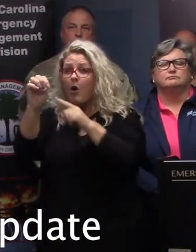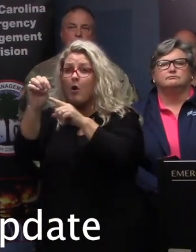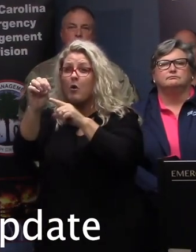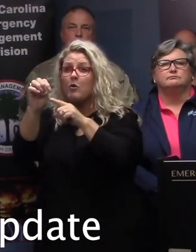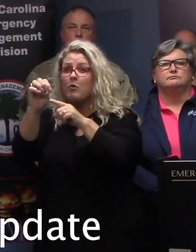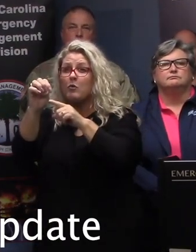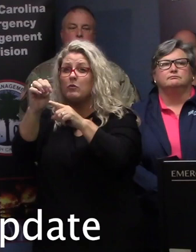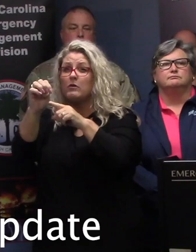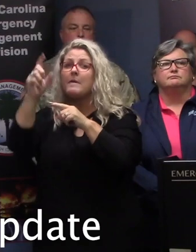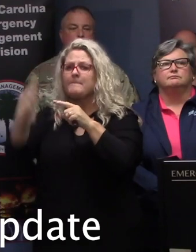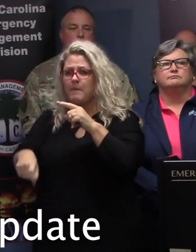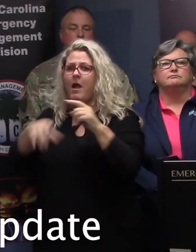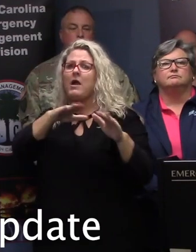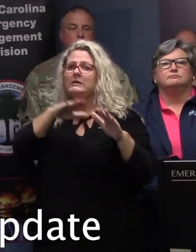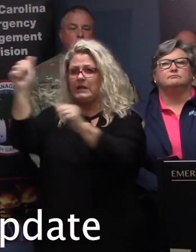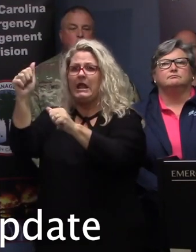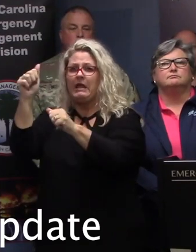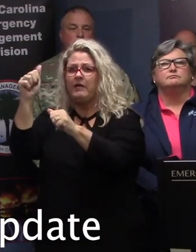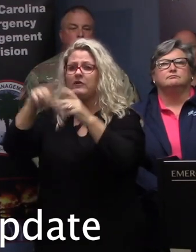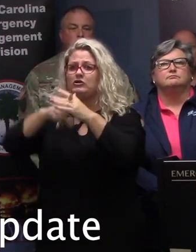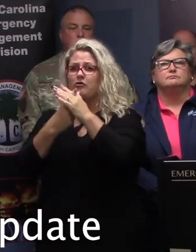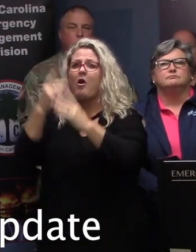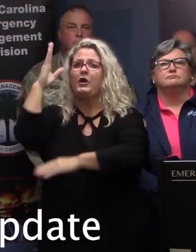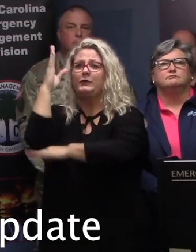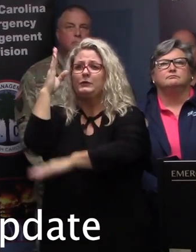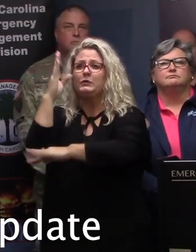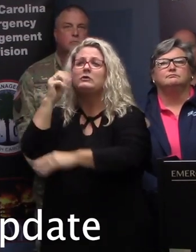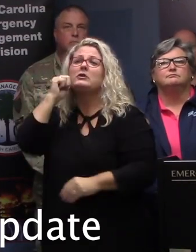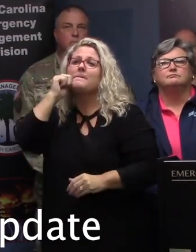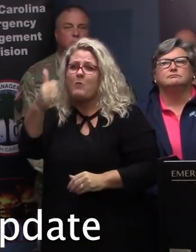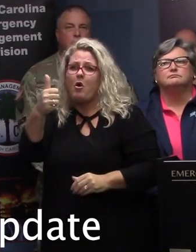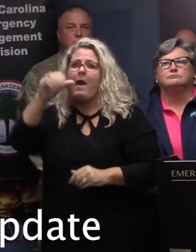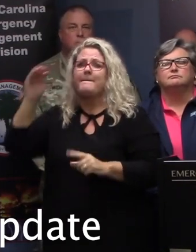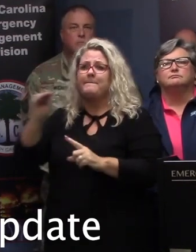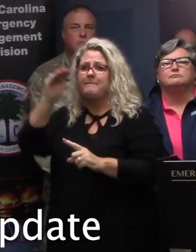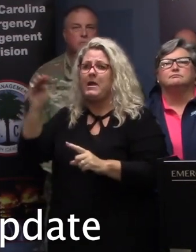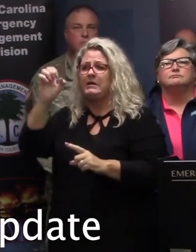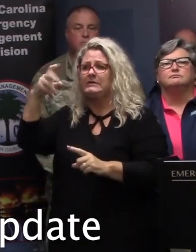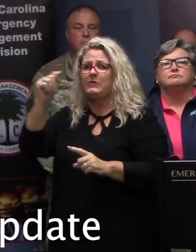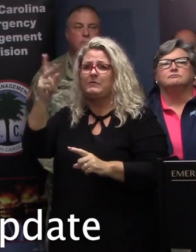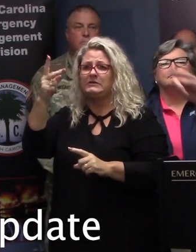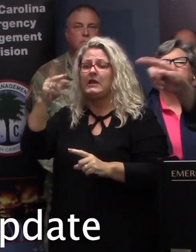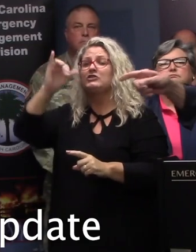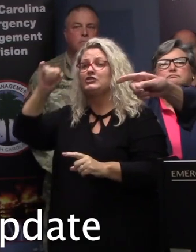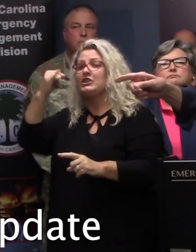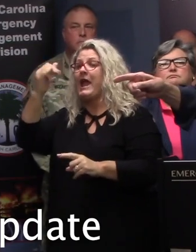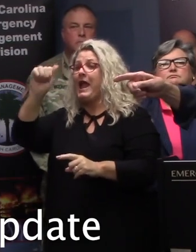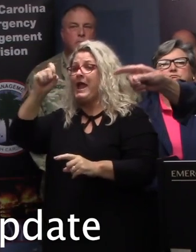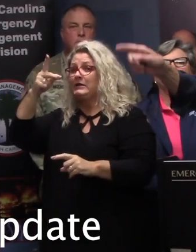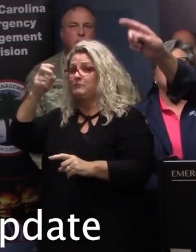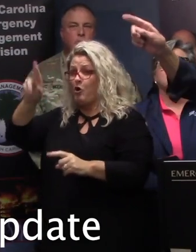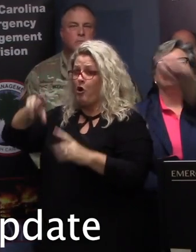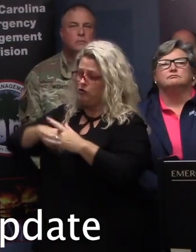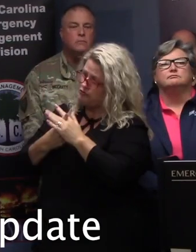evacuated starting at noon tomorrow, Monday, September the 2nd. They are Jasper County, we're starting